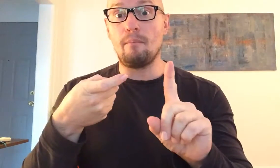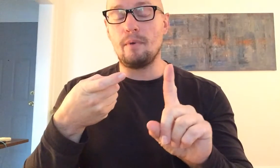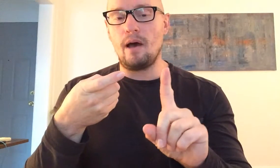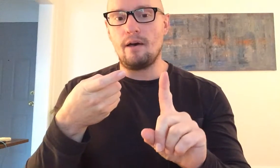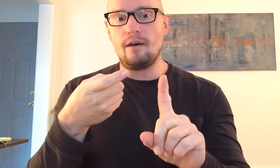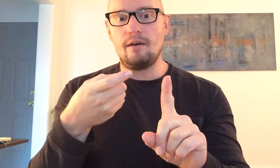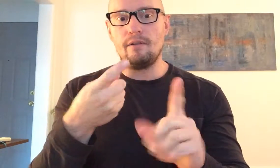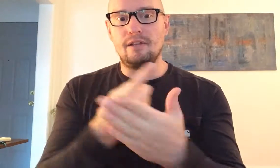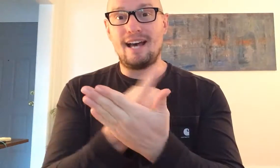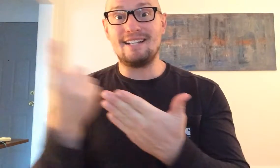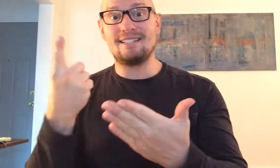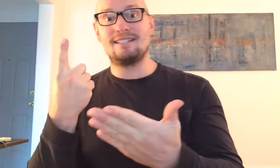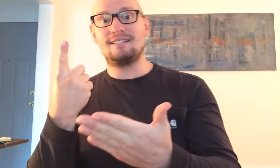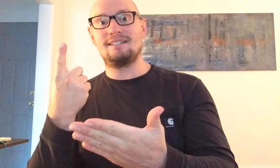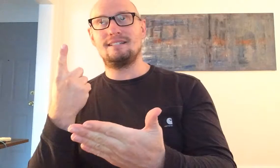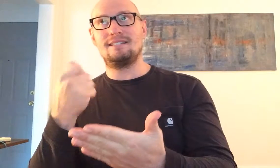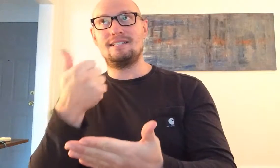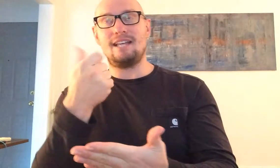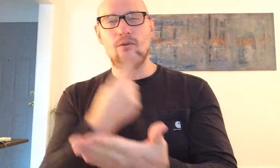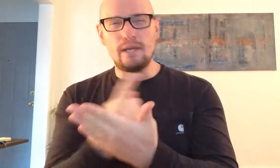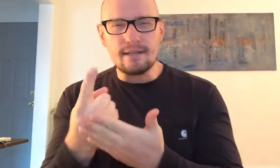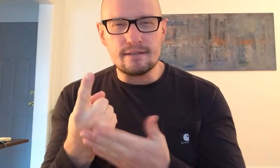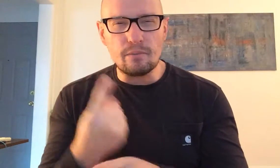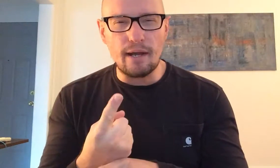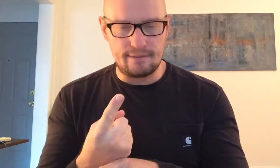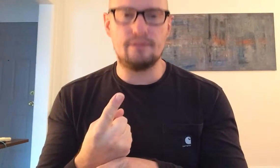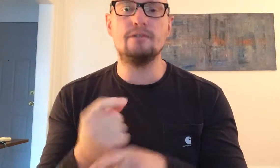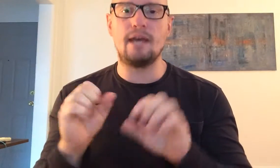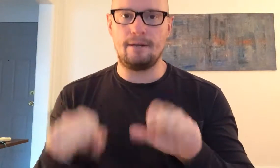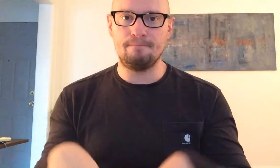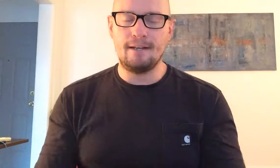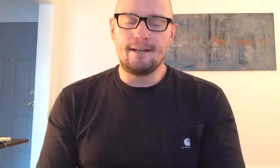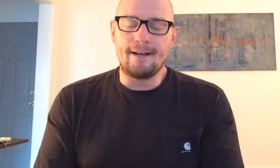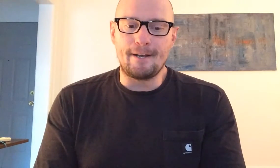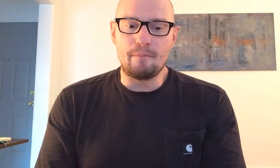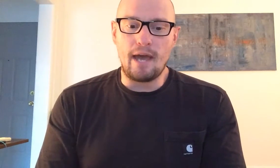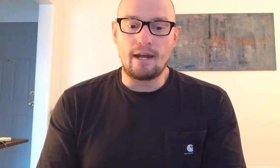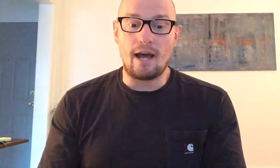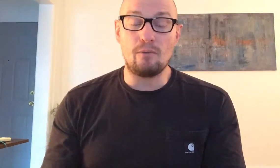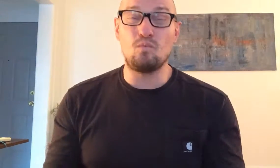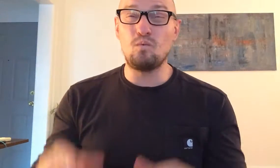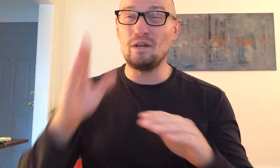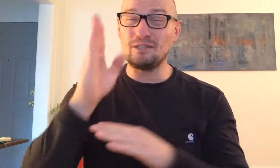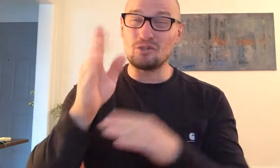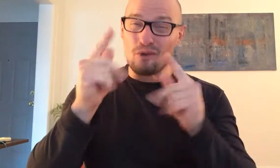the last 10 weeks right you can and I will try